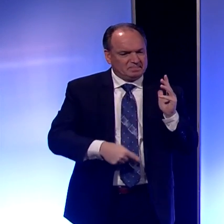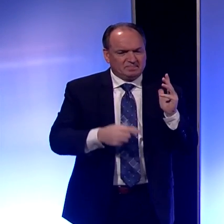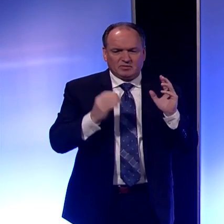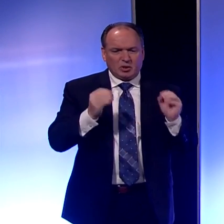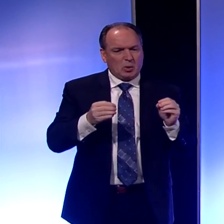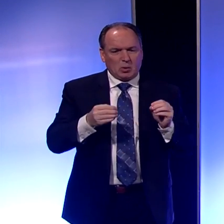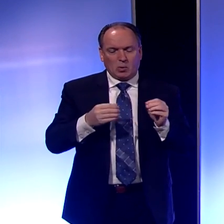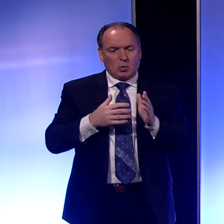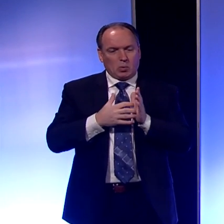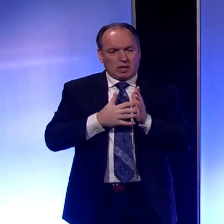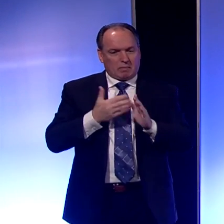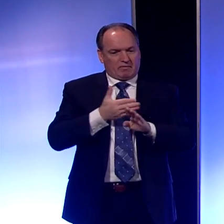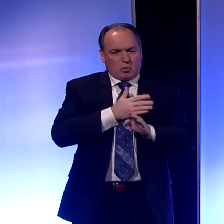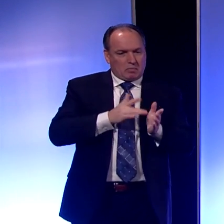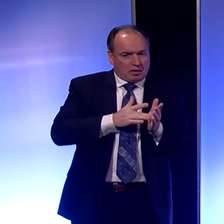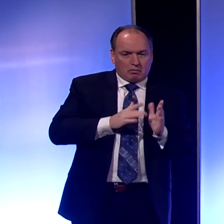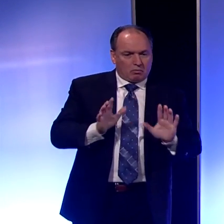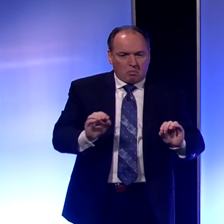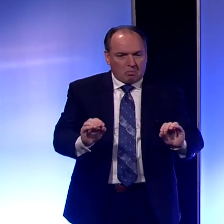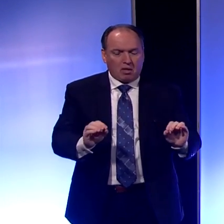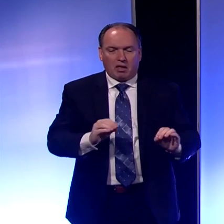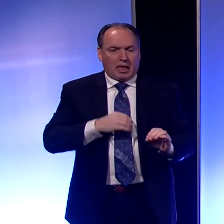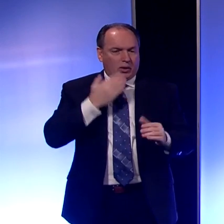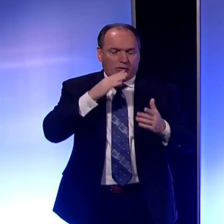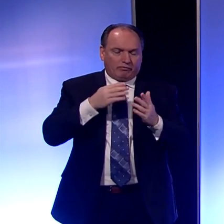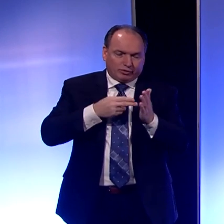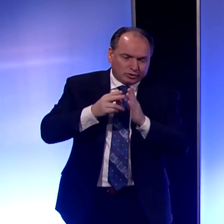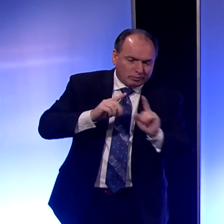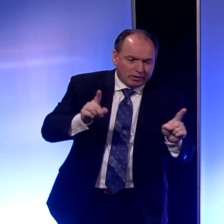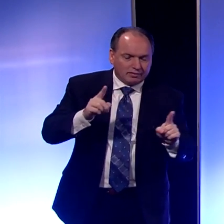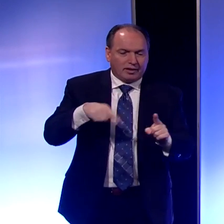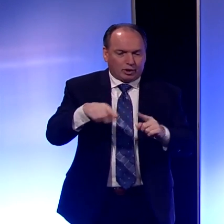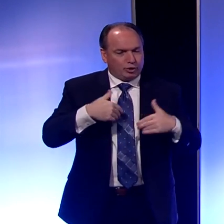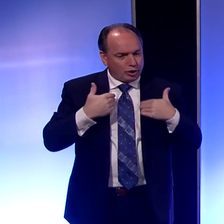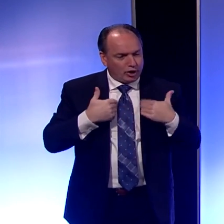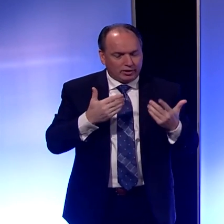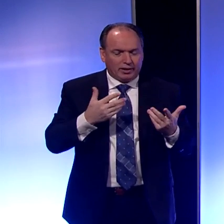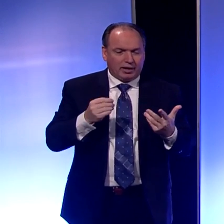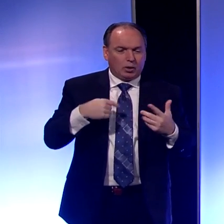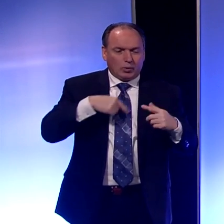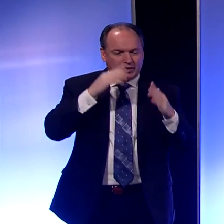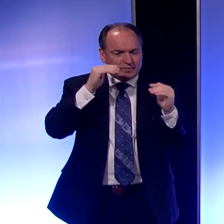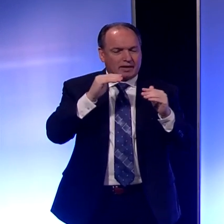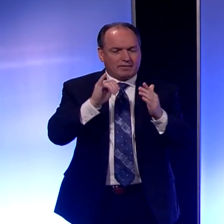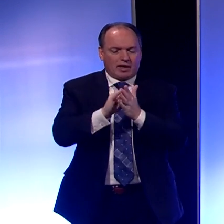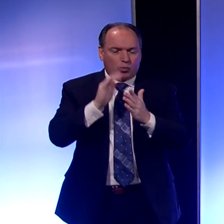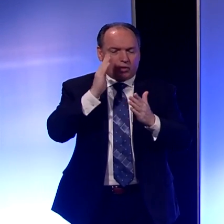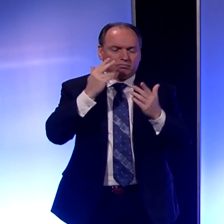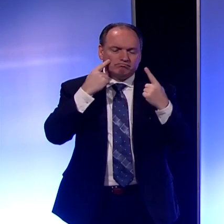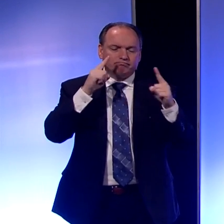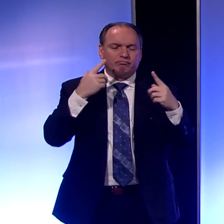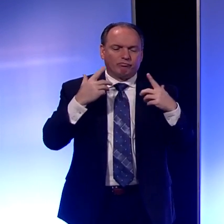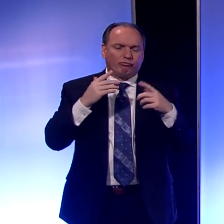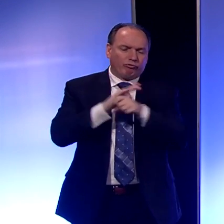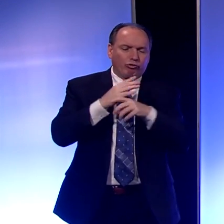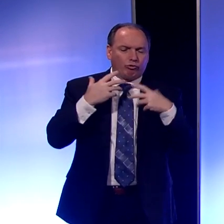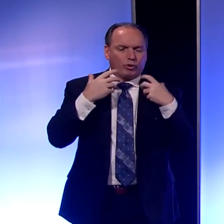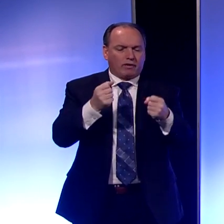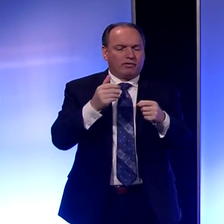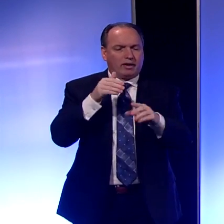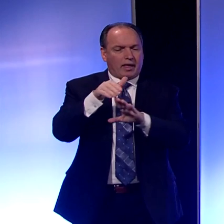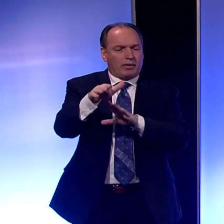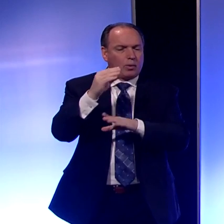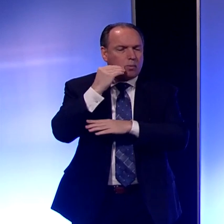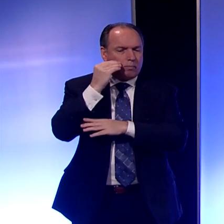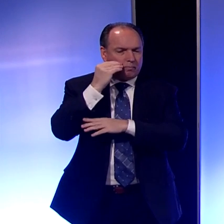conditions that I know of. But I don't know that for sure. But they're young. And we would expect that they would make a full recovery at their home.